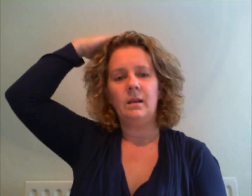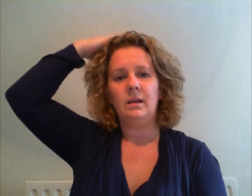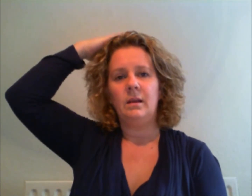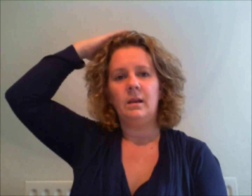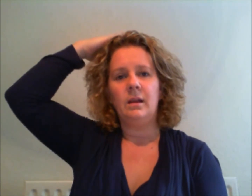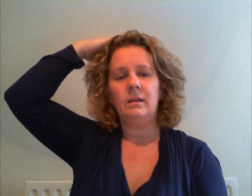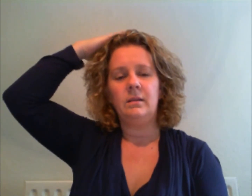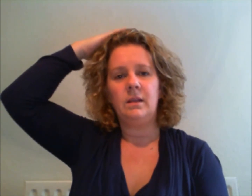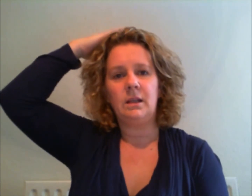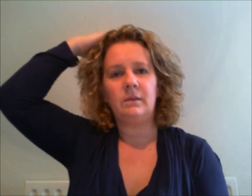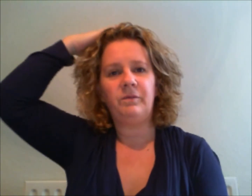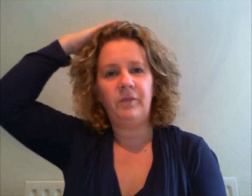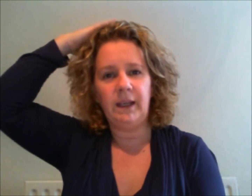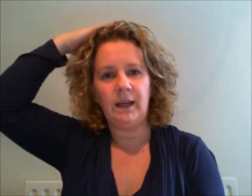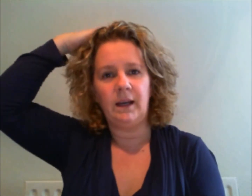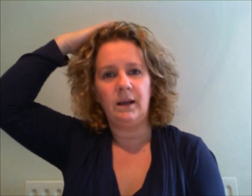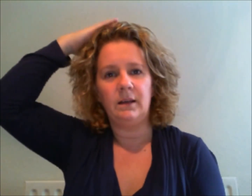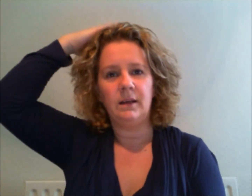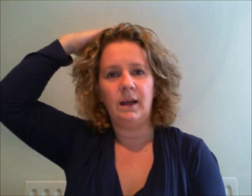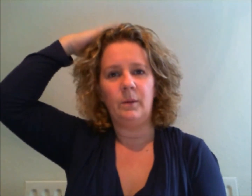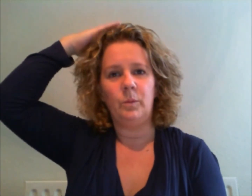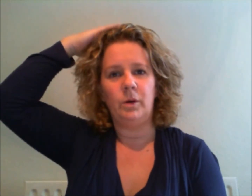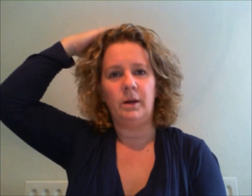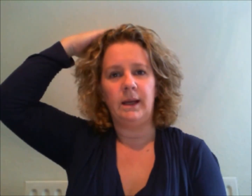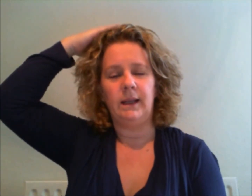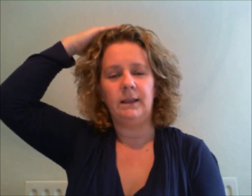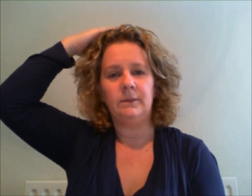this fear and worry this